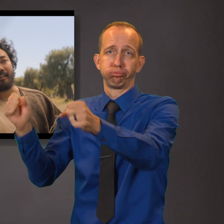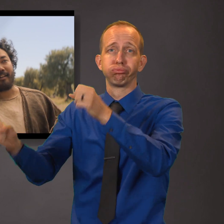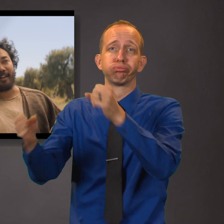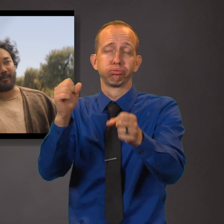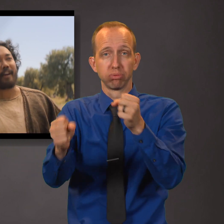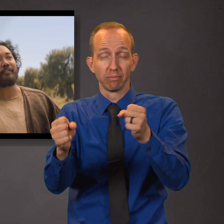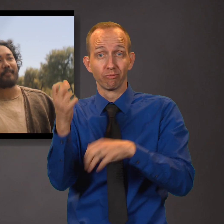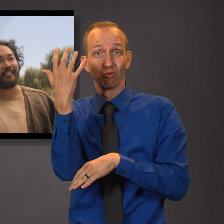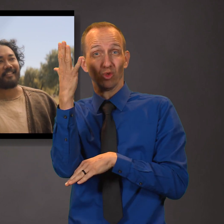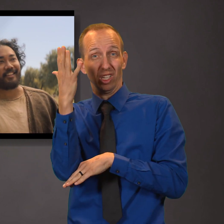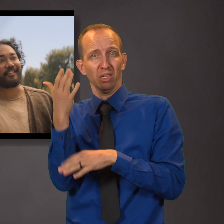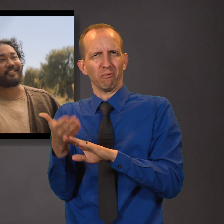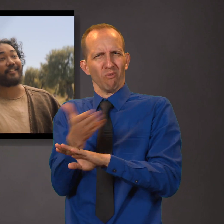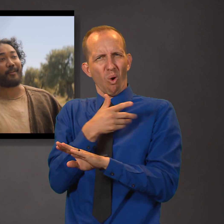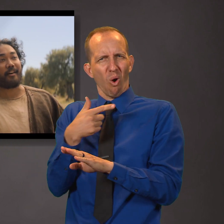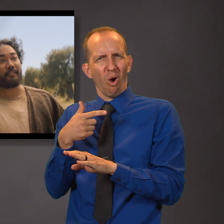and graft them in in the stead thereof.